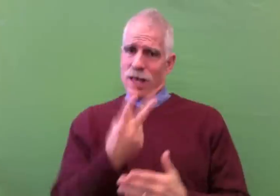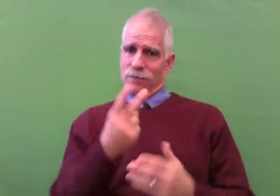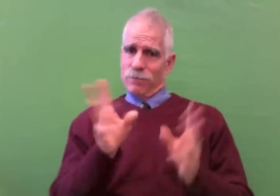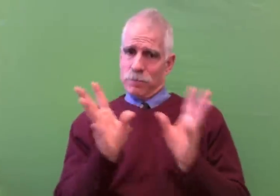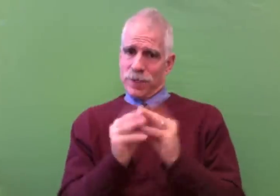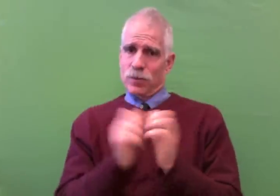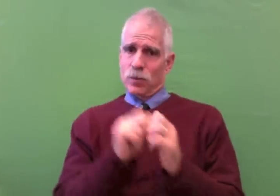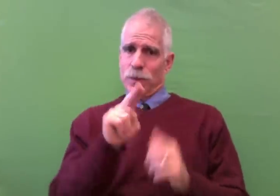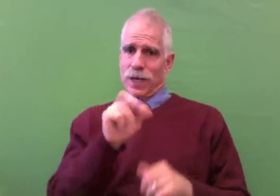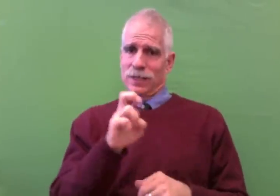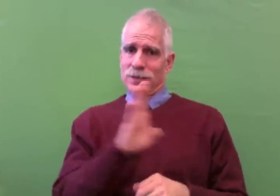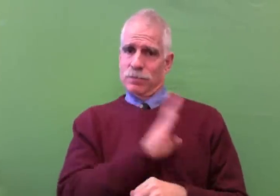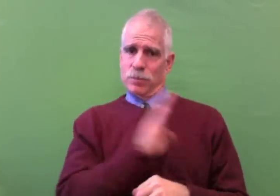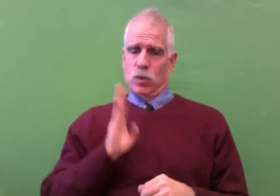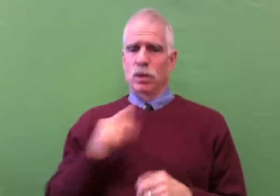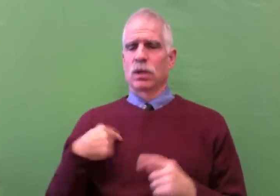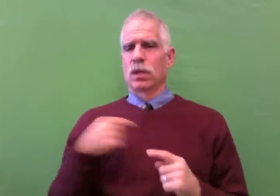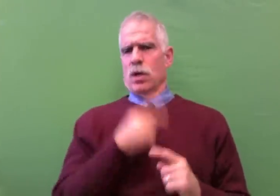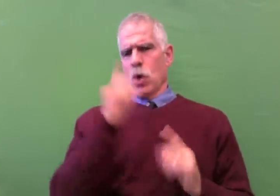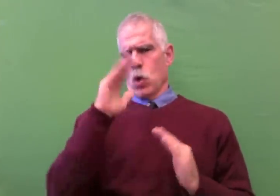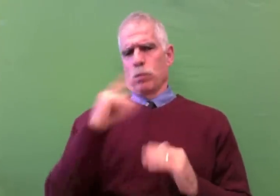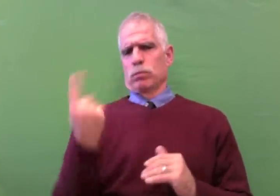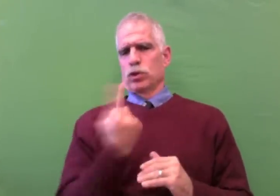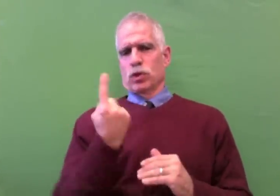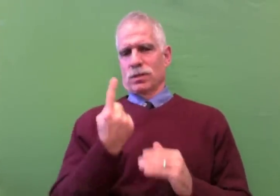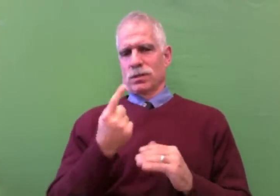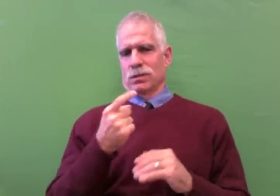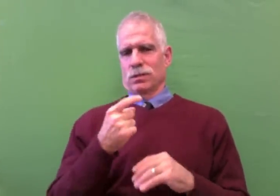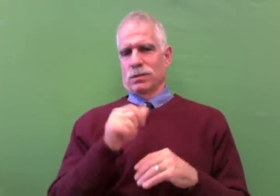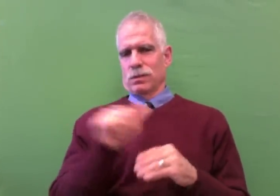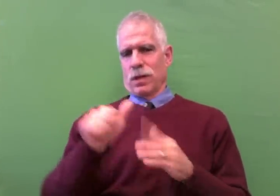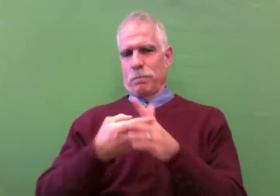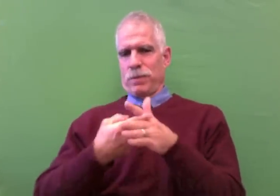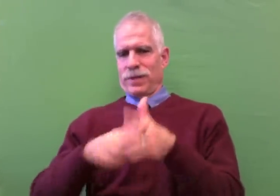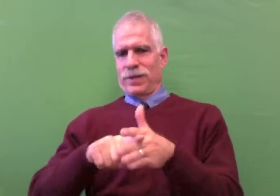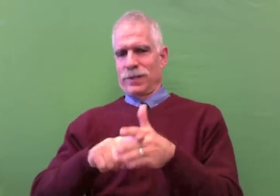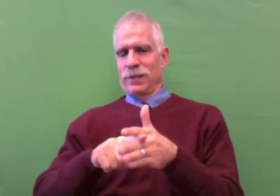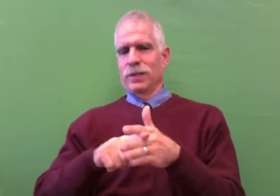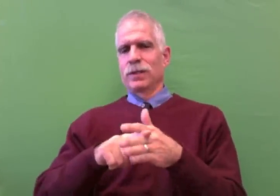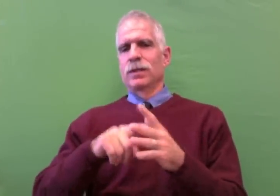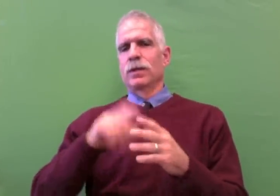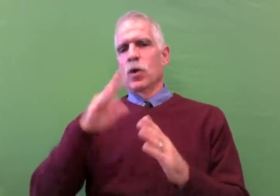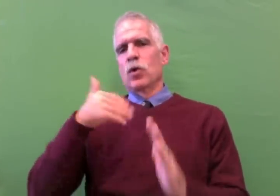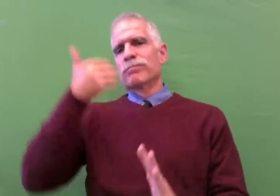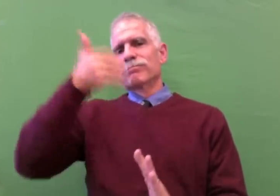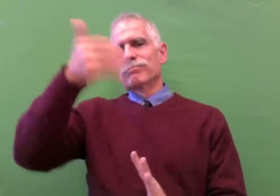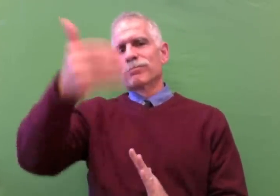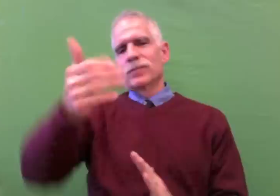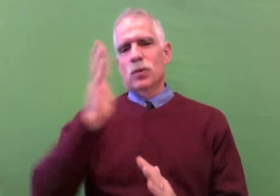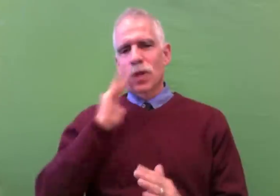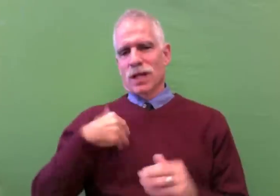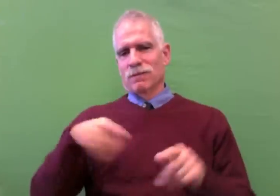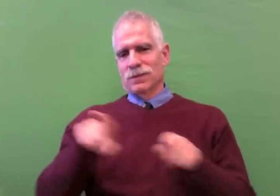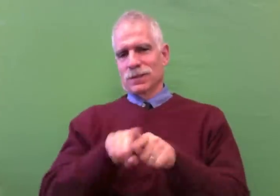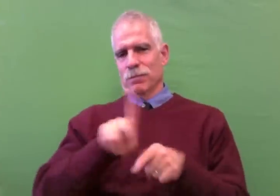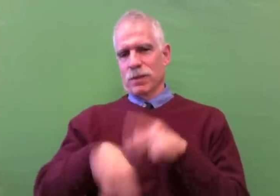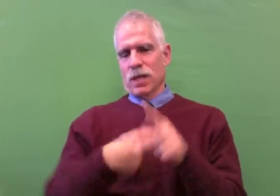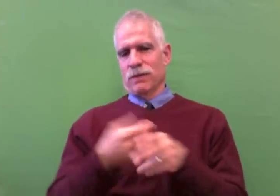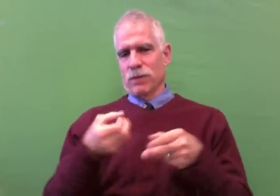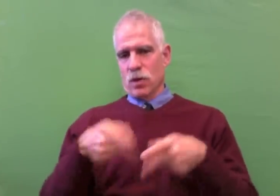So that hour-and-a-half meeting with that board of NASDSE is just a beginning, and in the future we'll